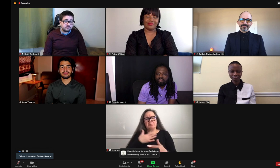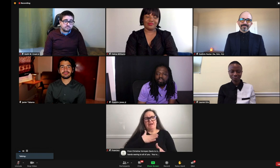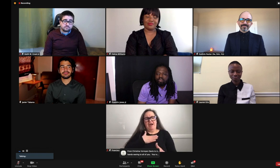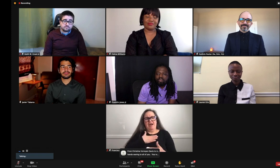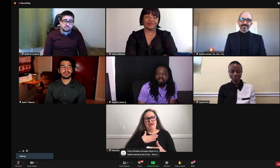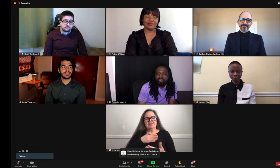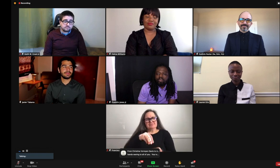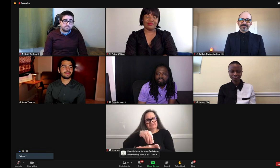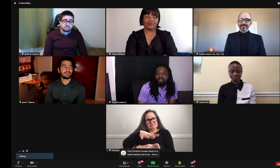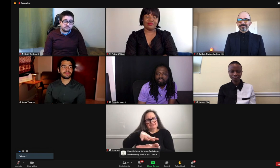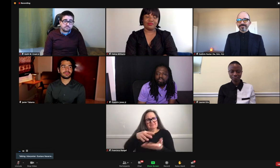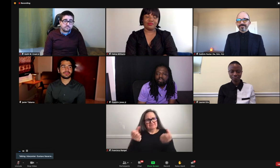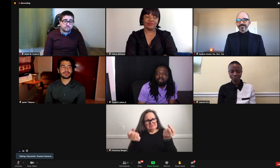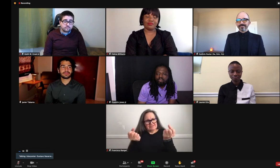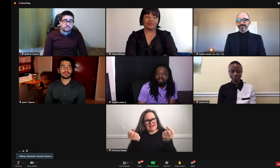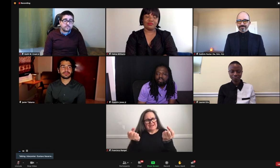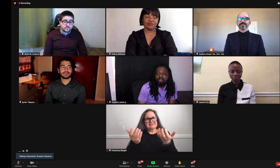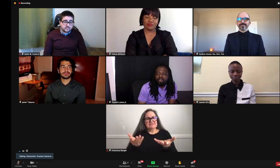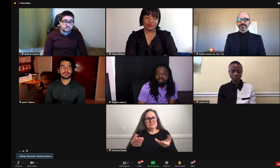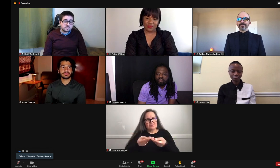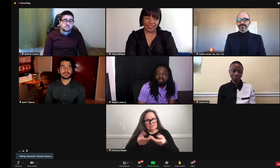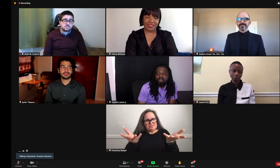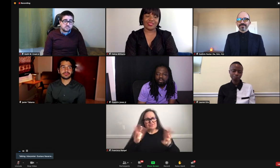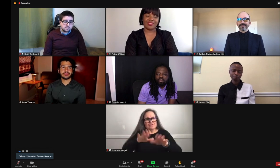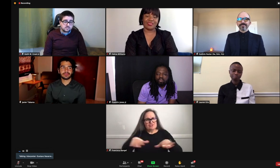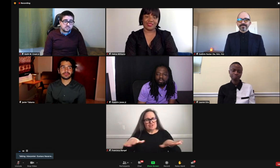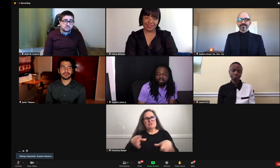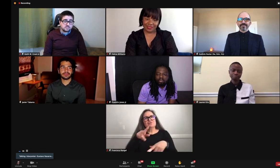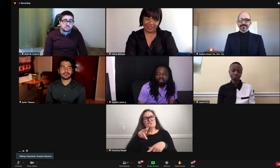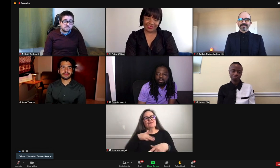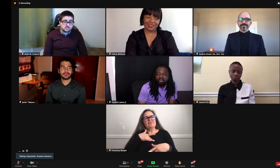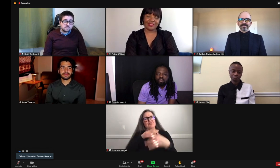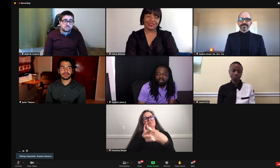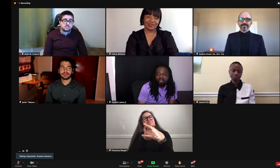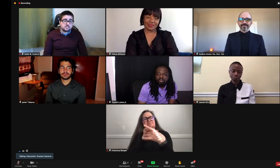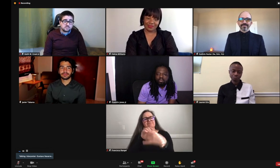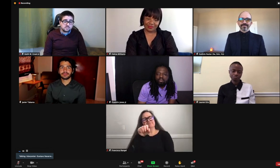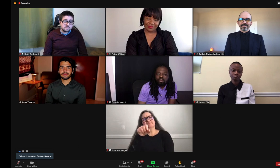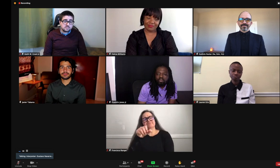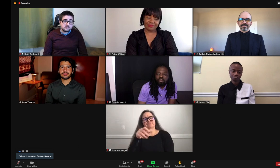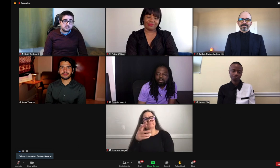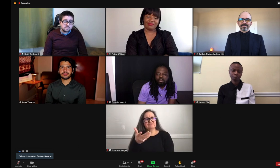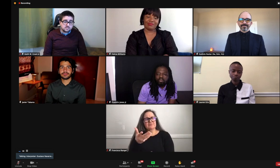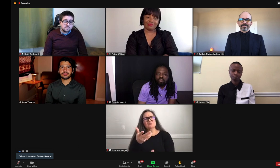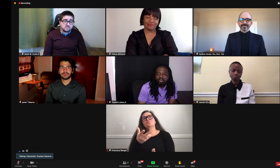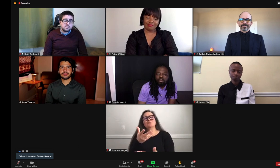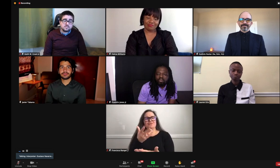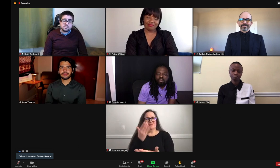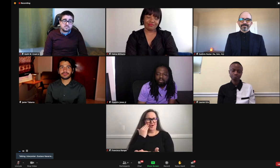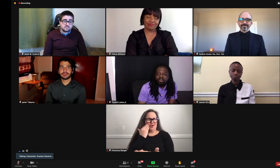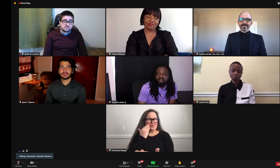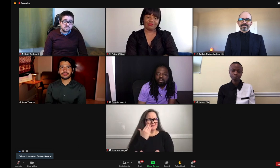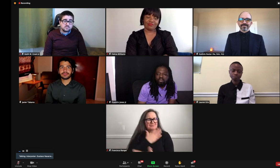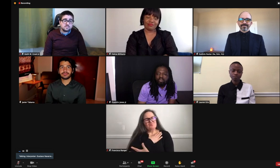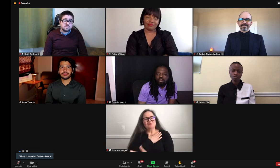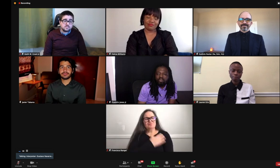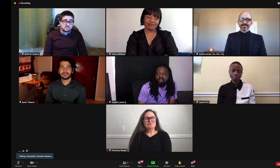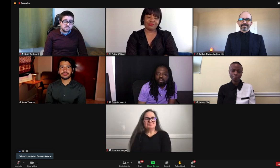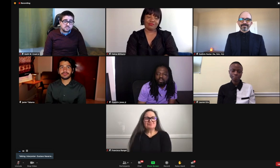I am happy that now we have this story documented in ASL, showcasing Frederick Douglass for children to know